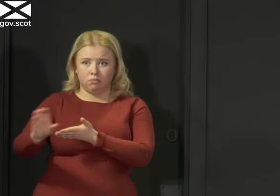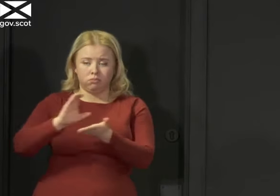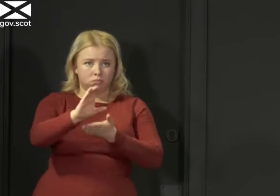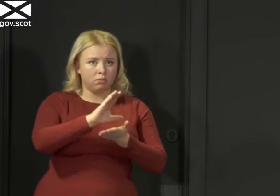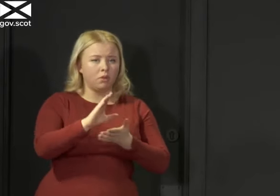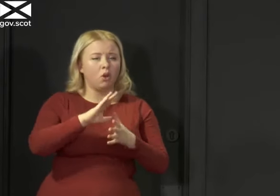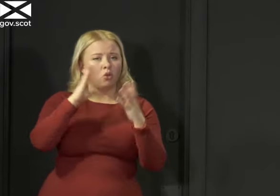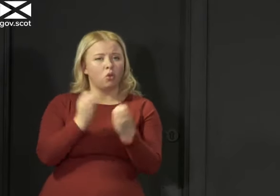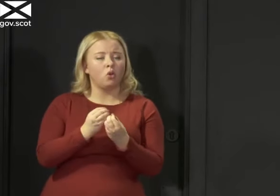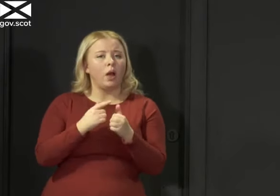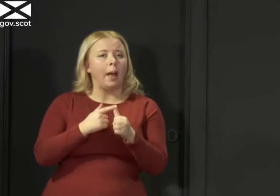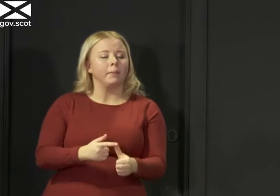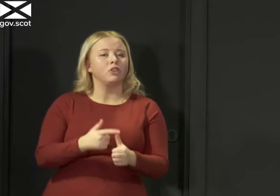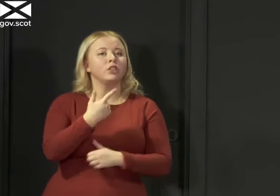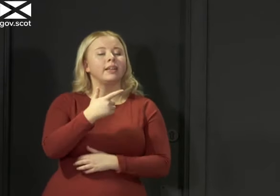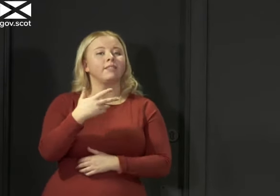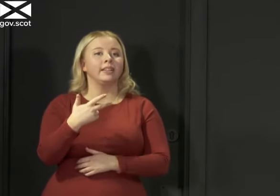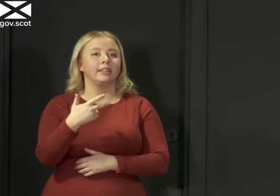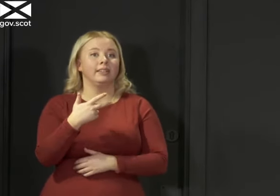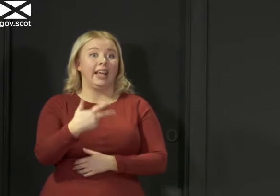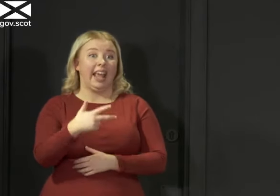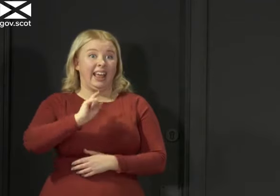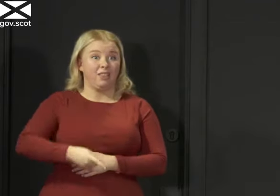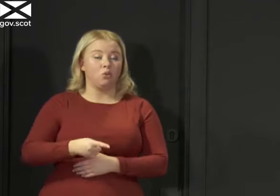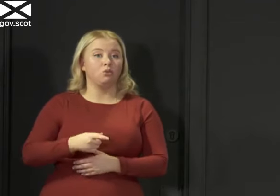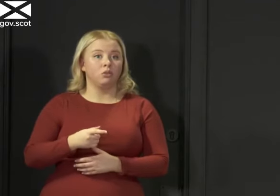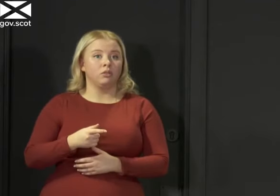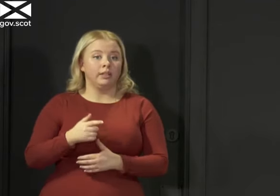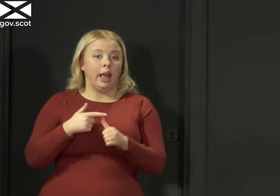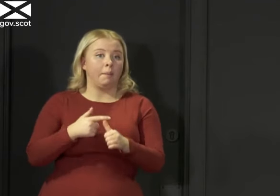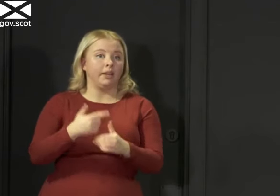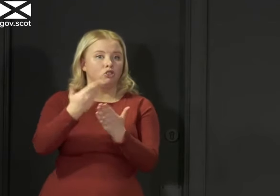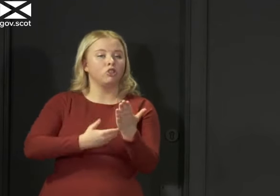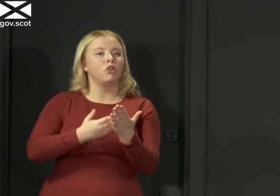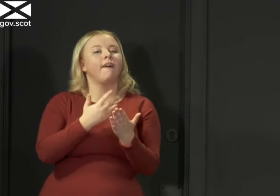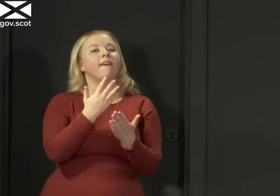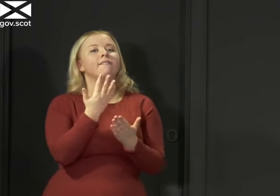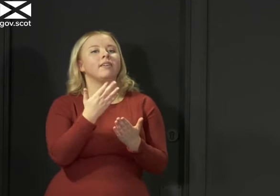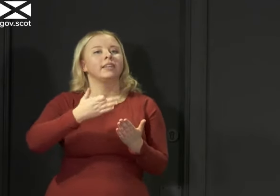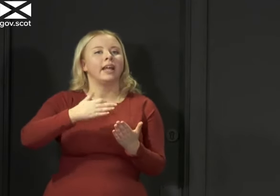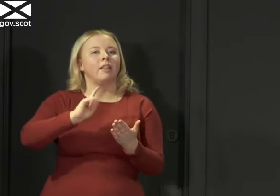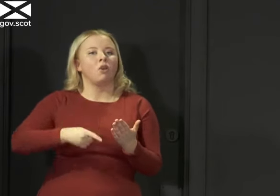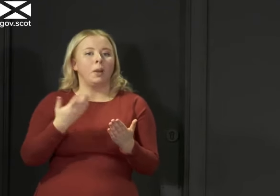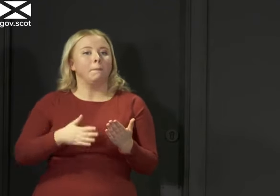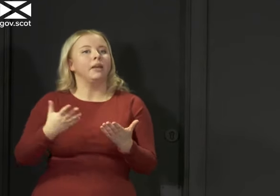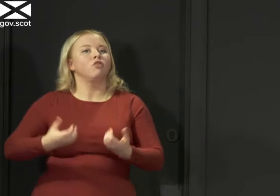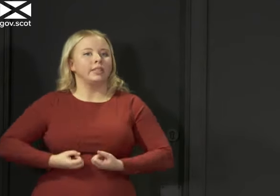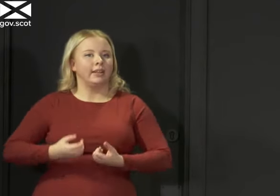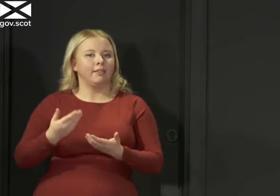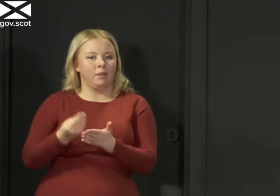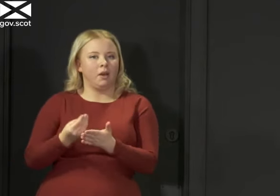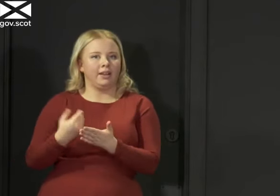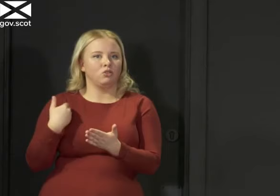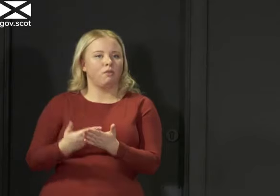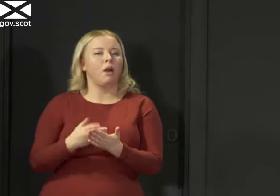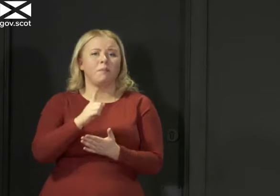applications of 78,000. So 59,000 of those have received money, but this will be a moving picture literally